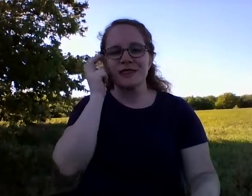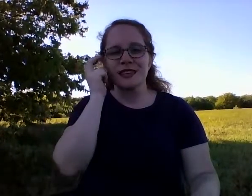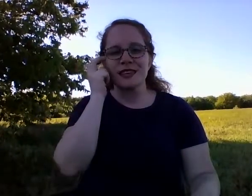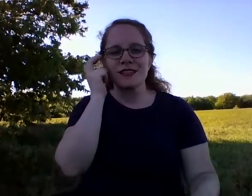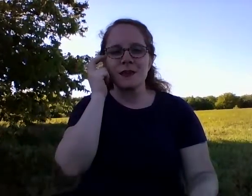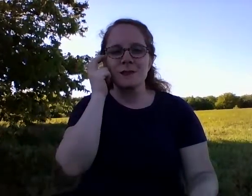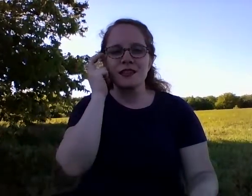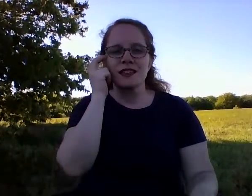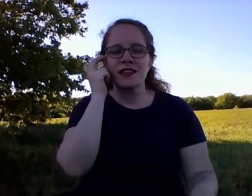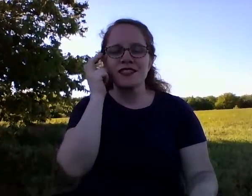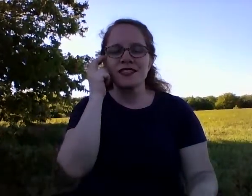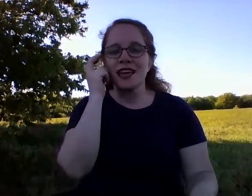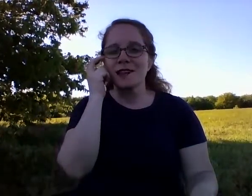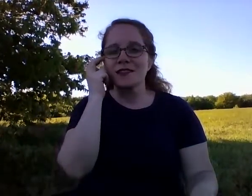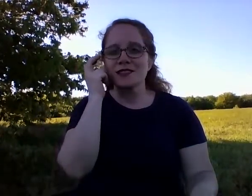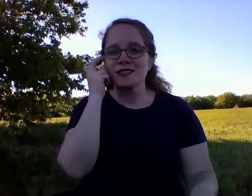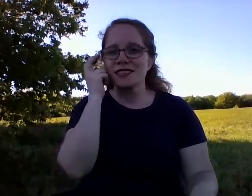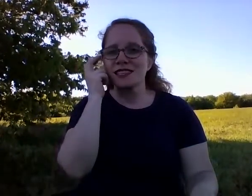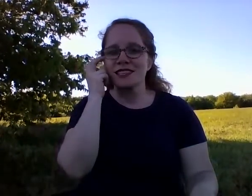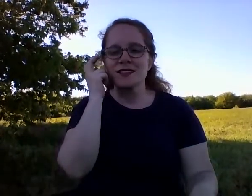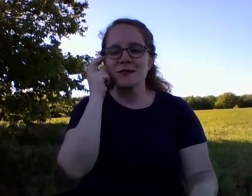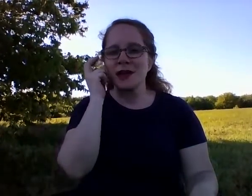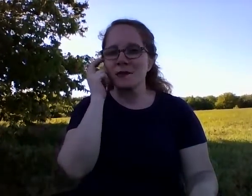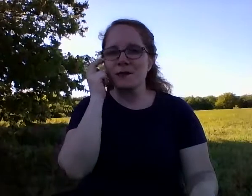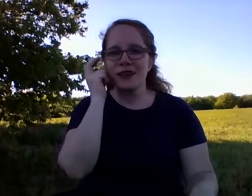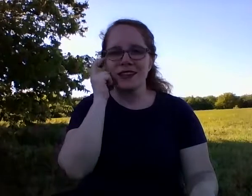Accepting God's counsel to heal my body.